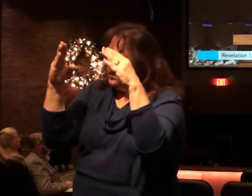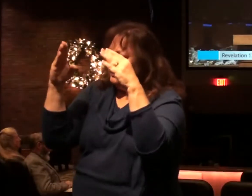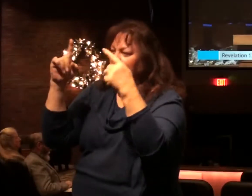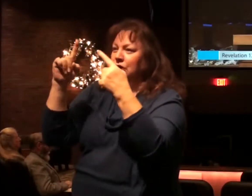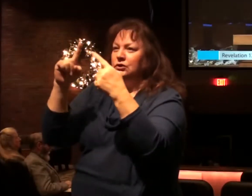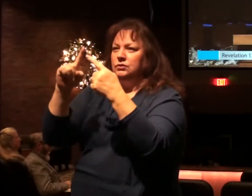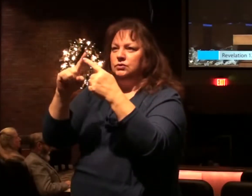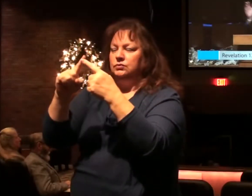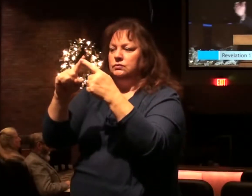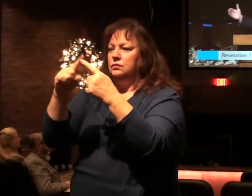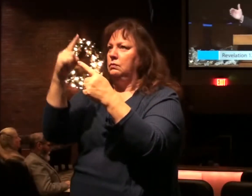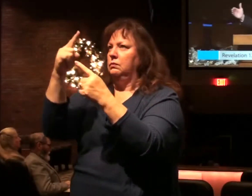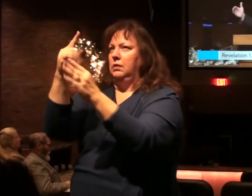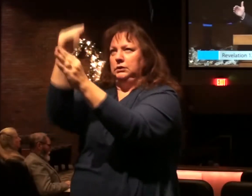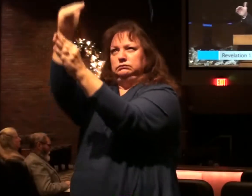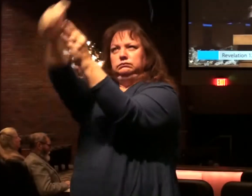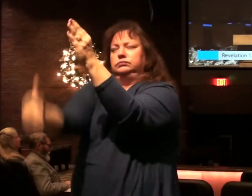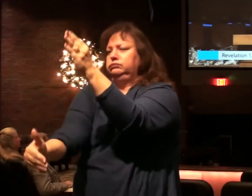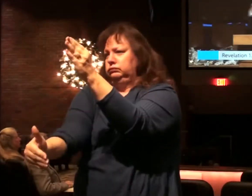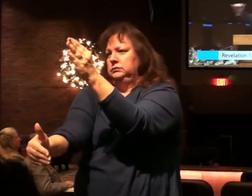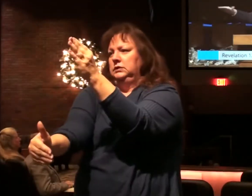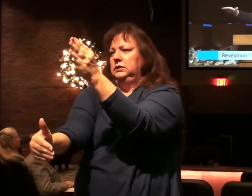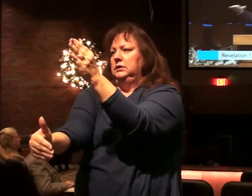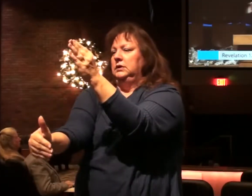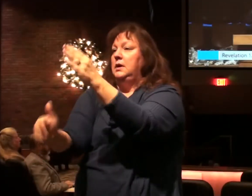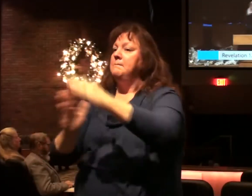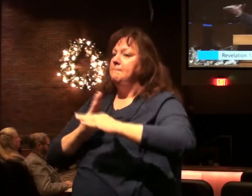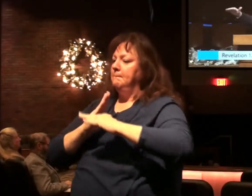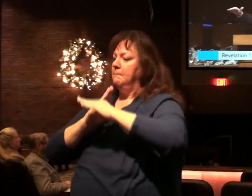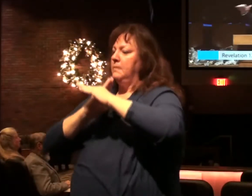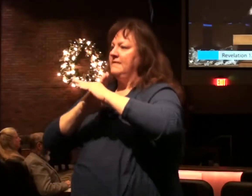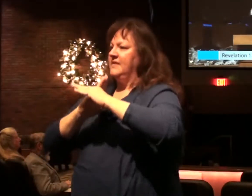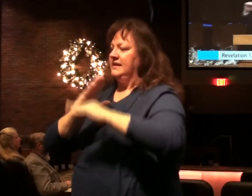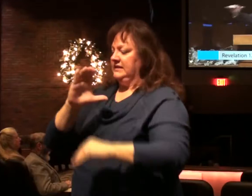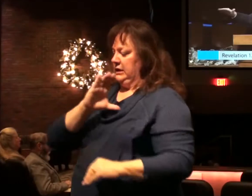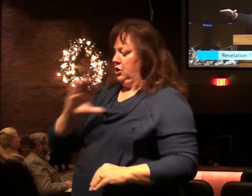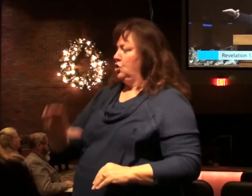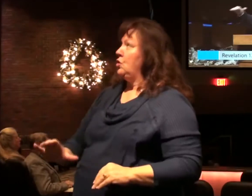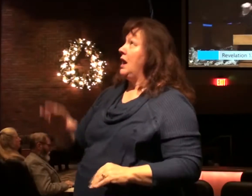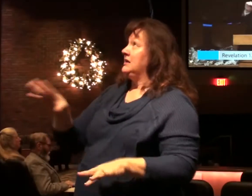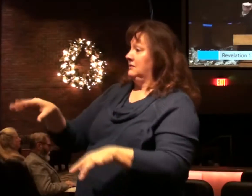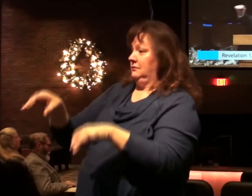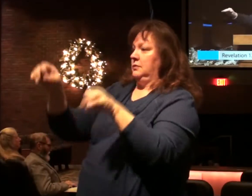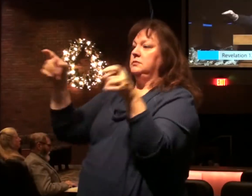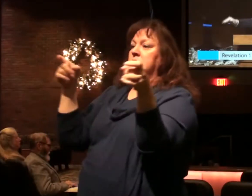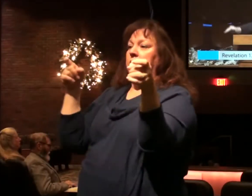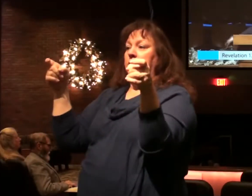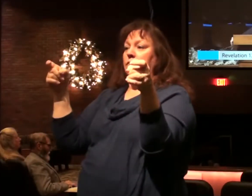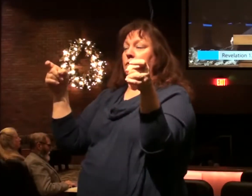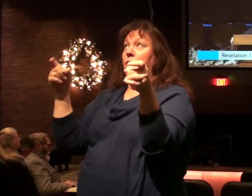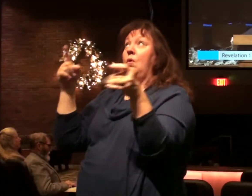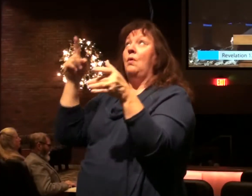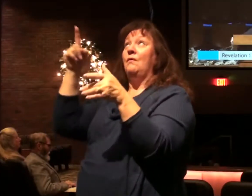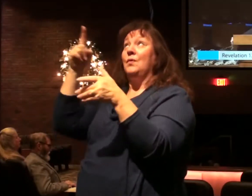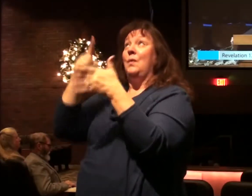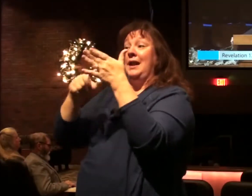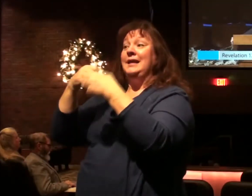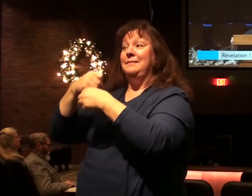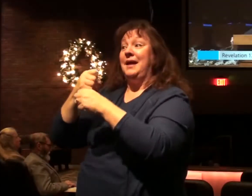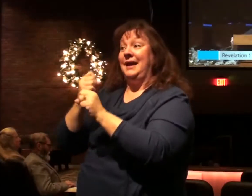ultimate end. Preventing Christ from ruling over creation.